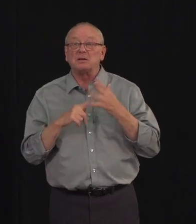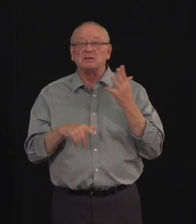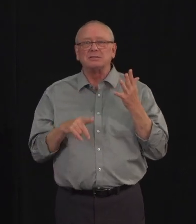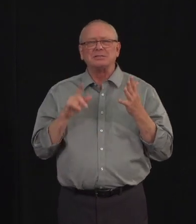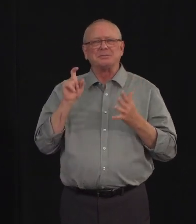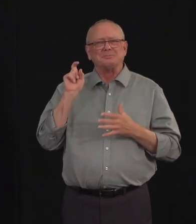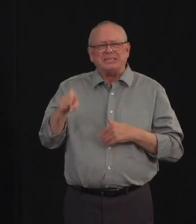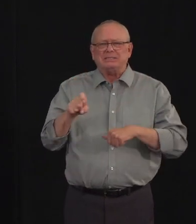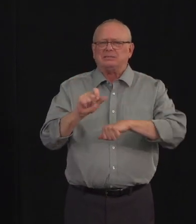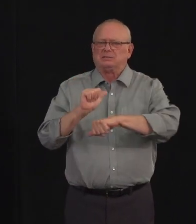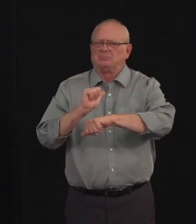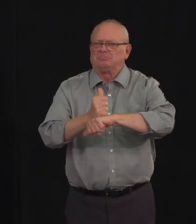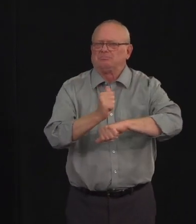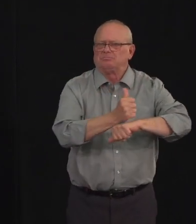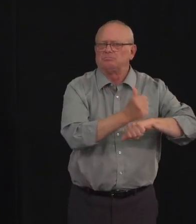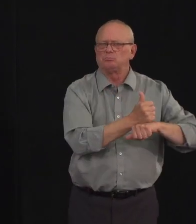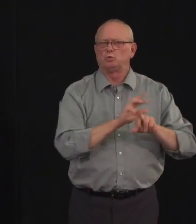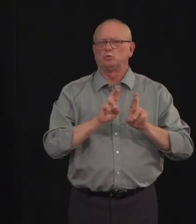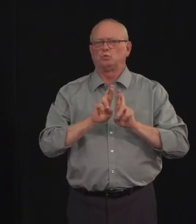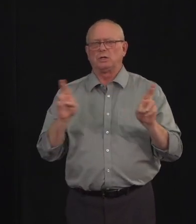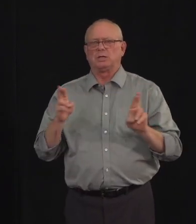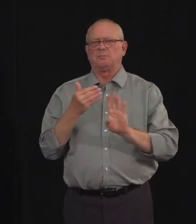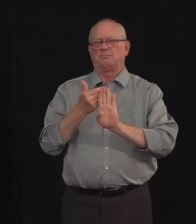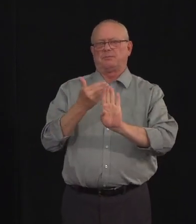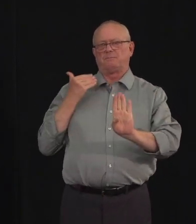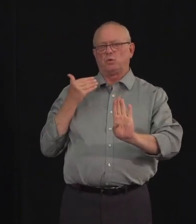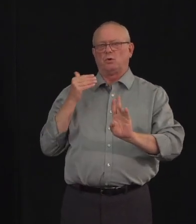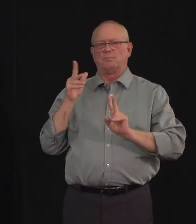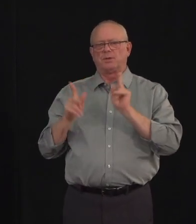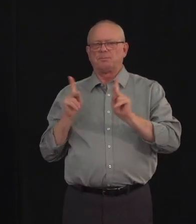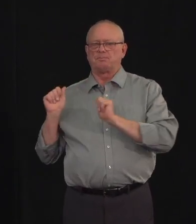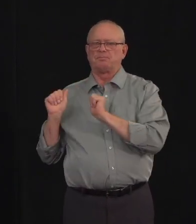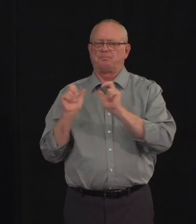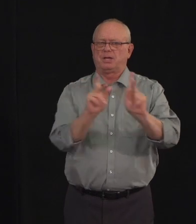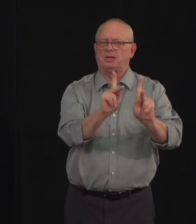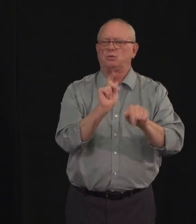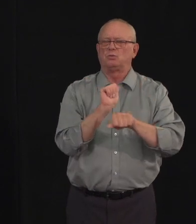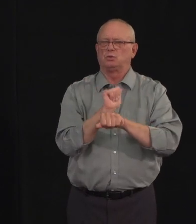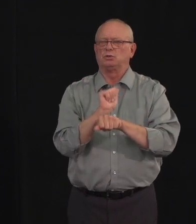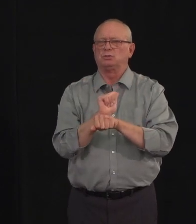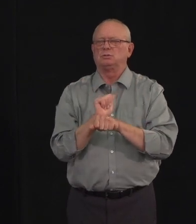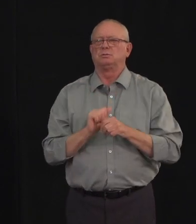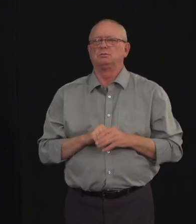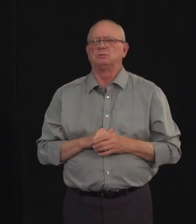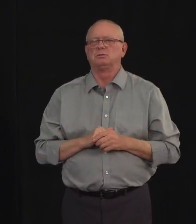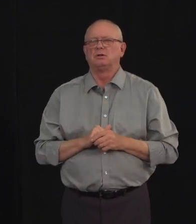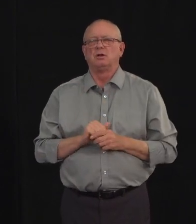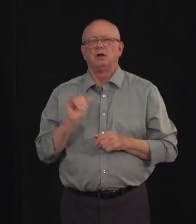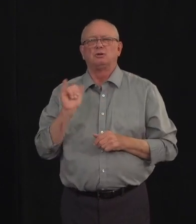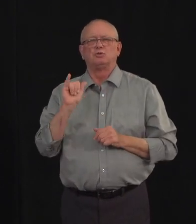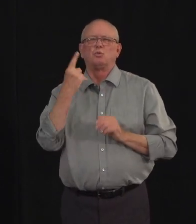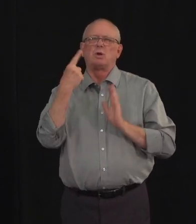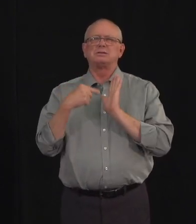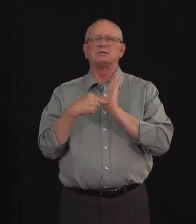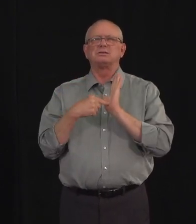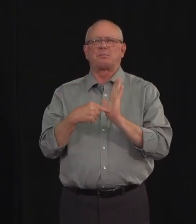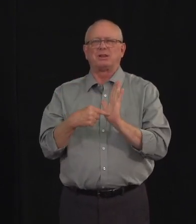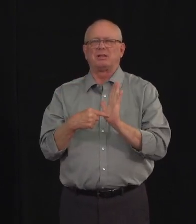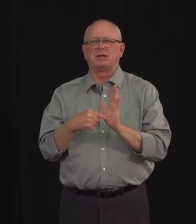return to the workplace strategies. We also have at least one example of transmission in an apartment building where we have